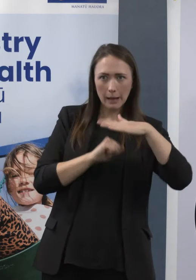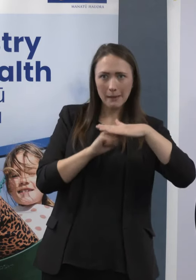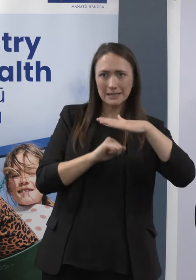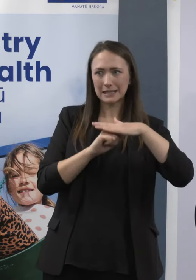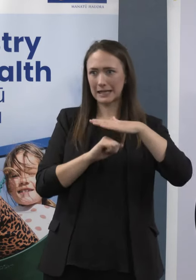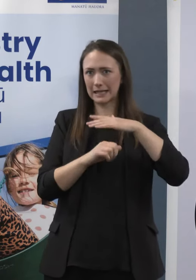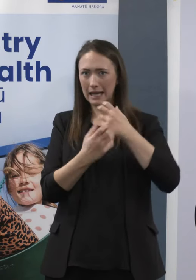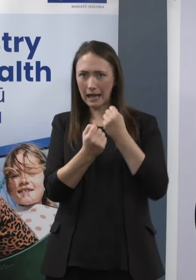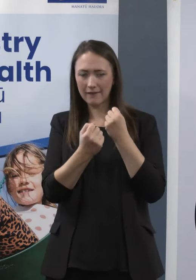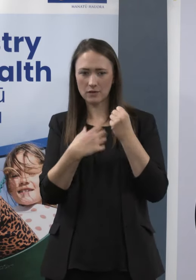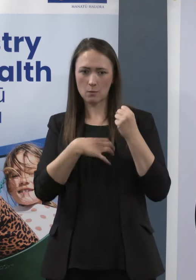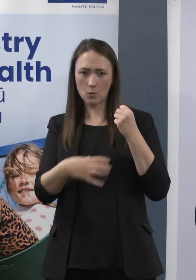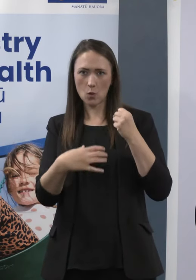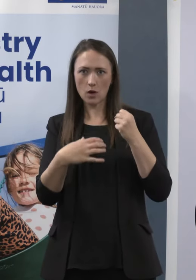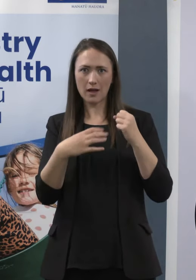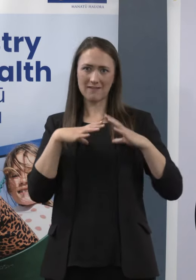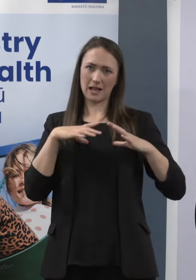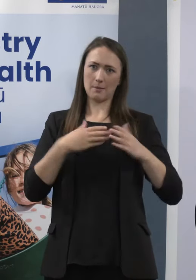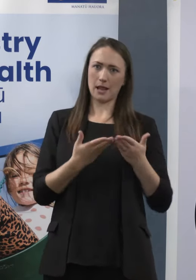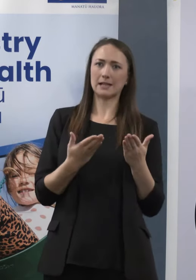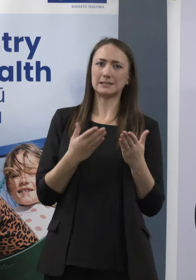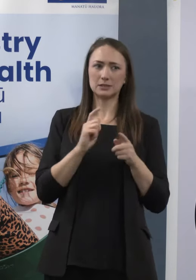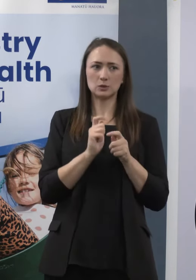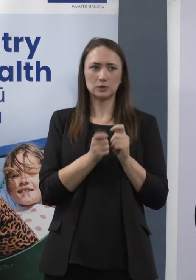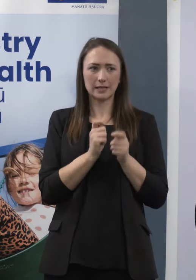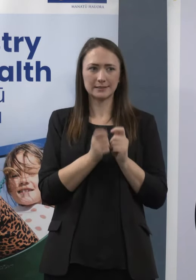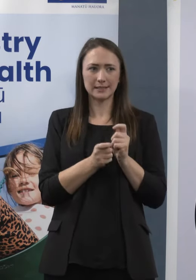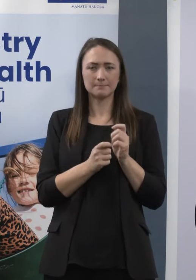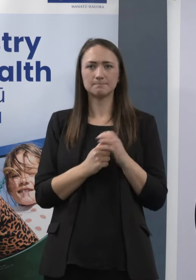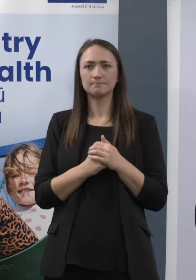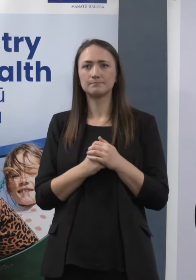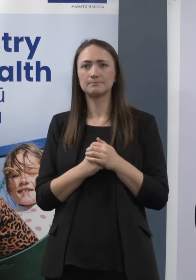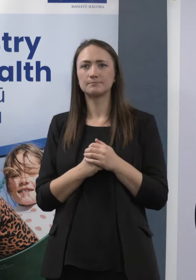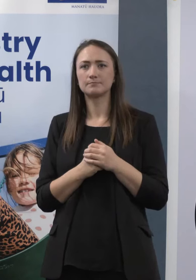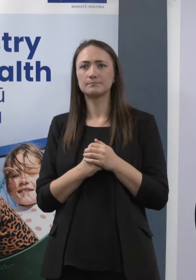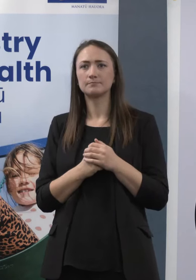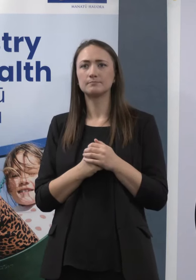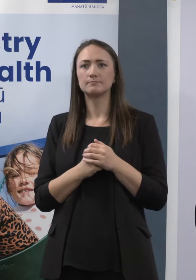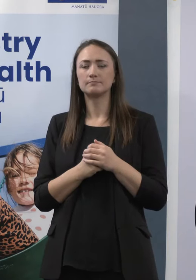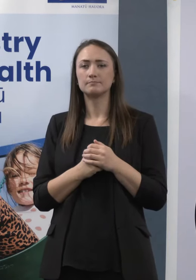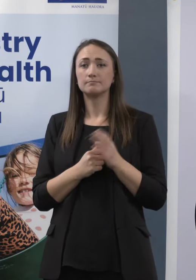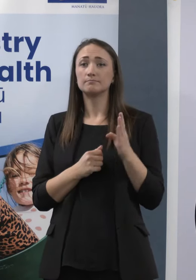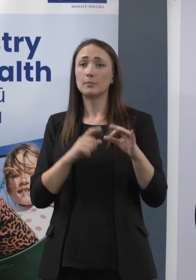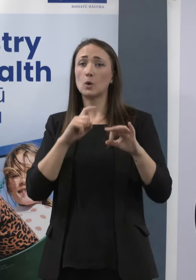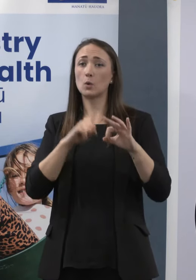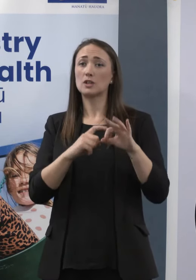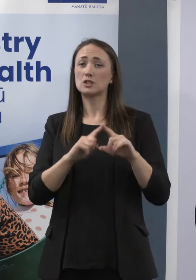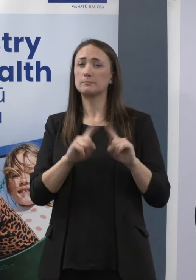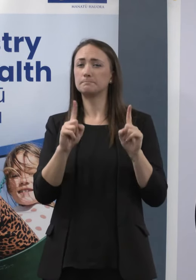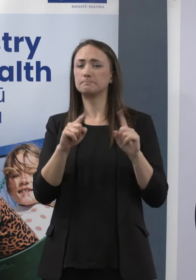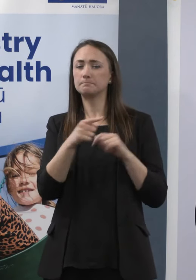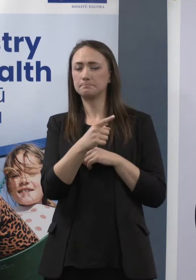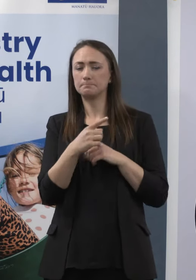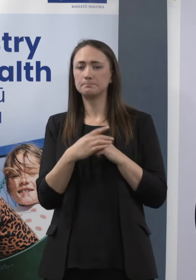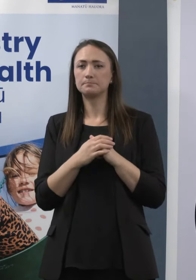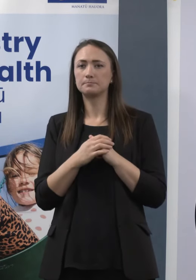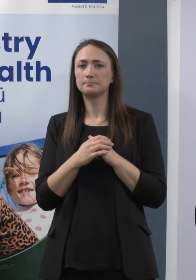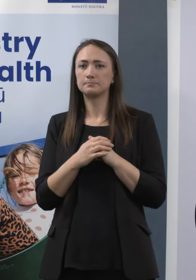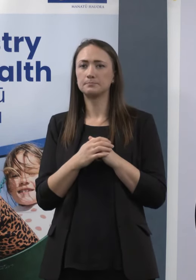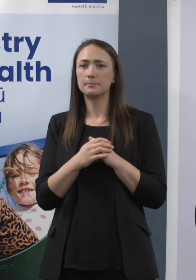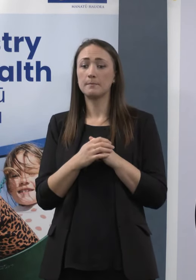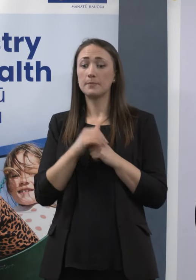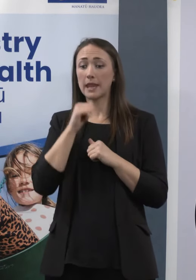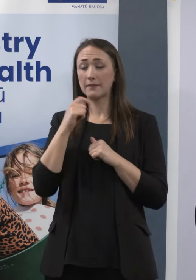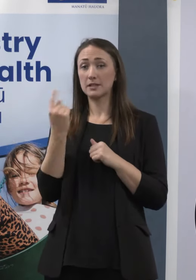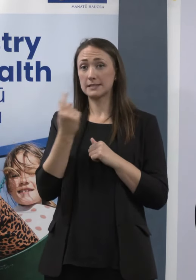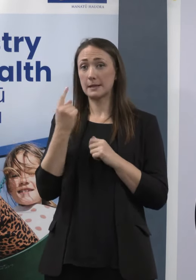surge that we need to deal with. On a slightly different topic, a question for Dr. Towne or Dr. Bloomfield. If someone is tested positive